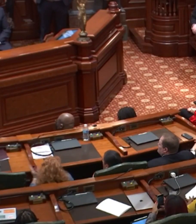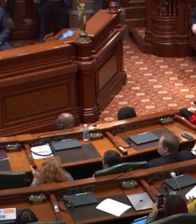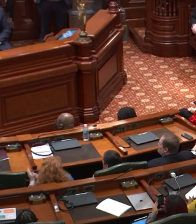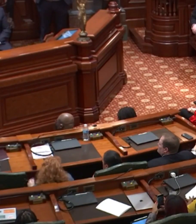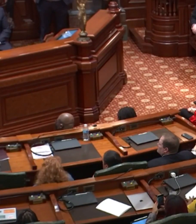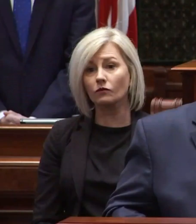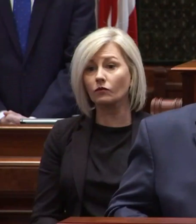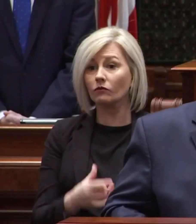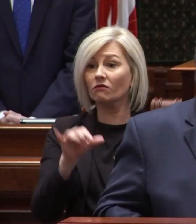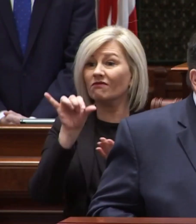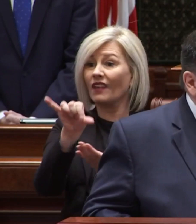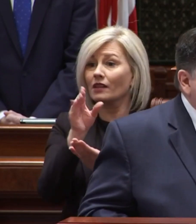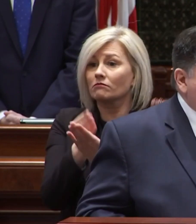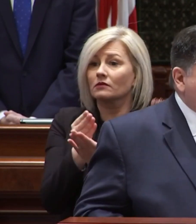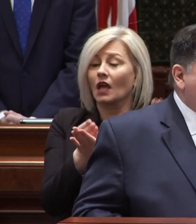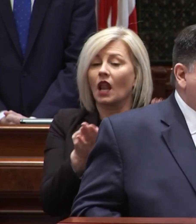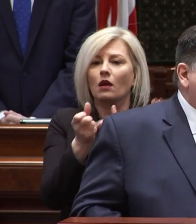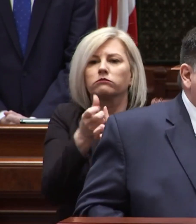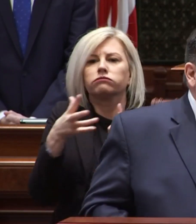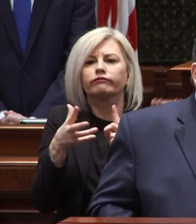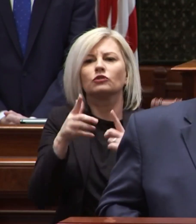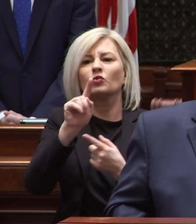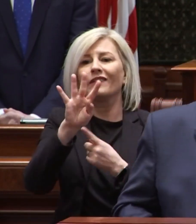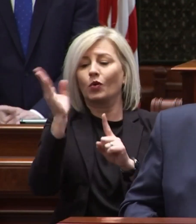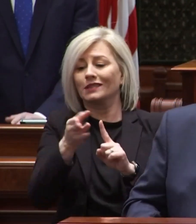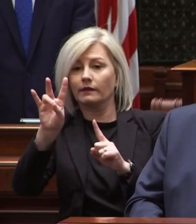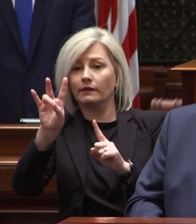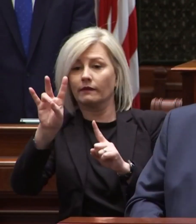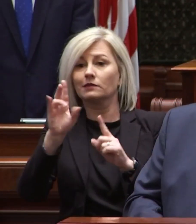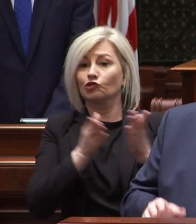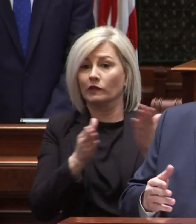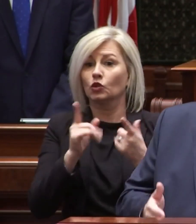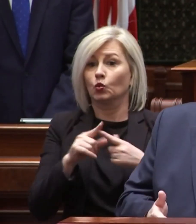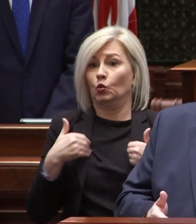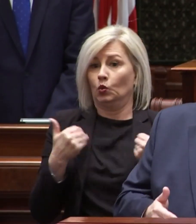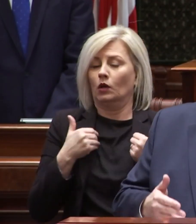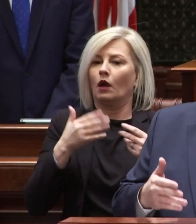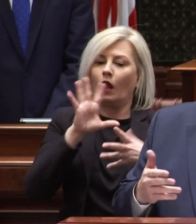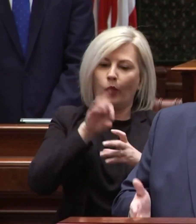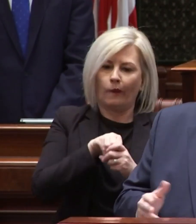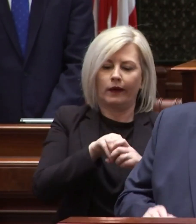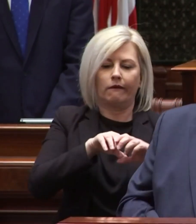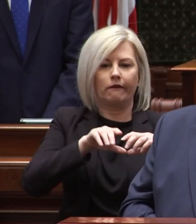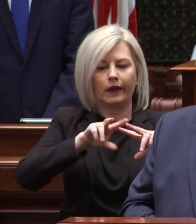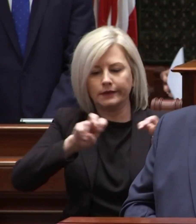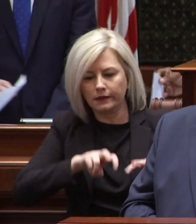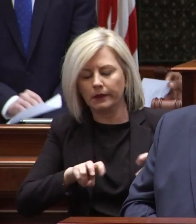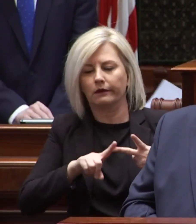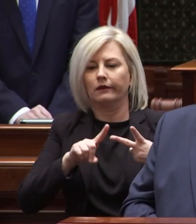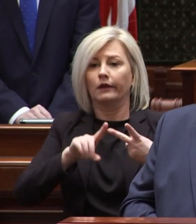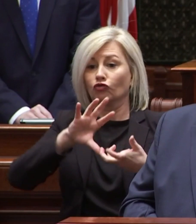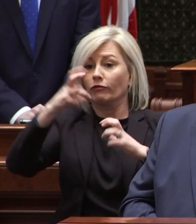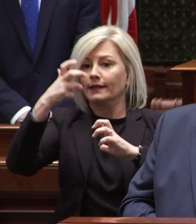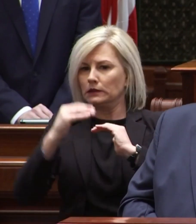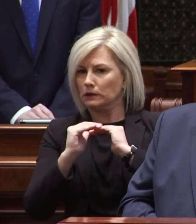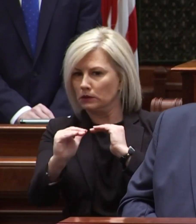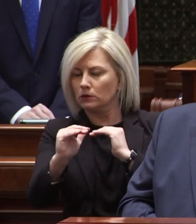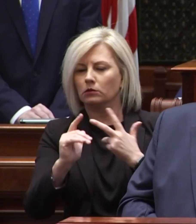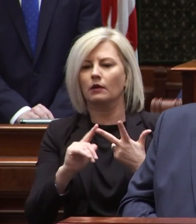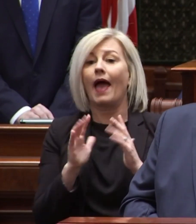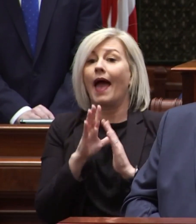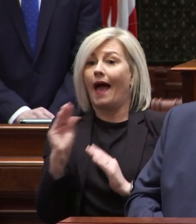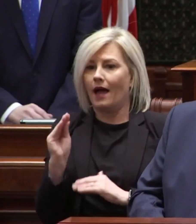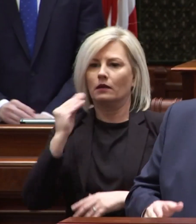this funding will expand 24 7 services to youth including assessments crisis stabilizations and